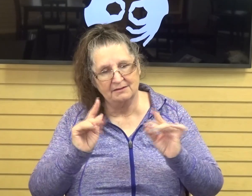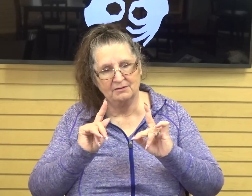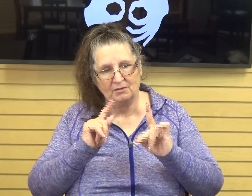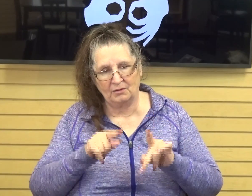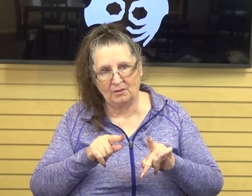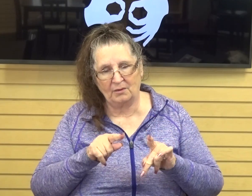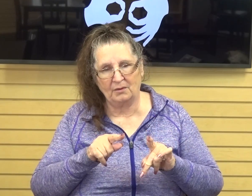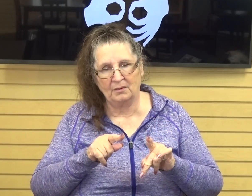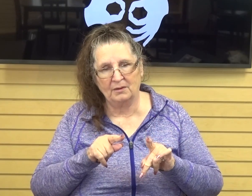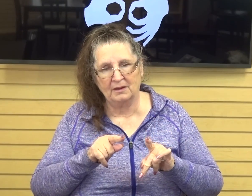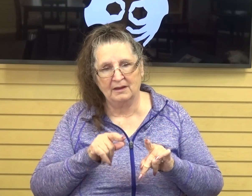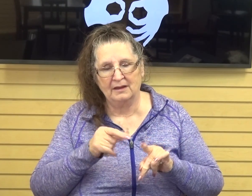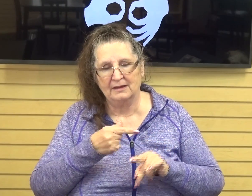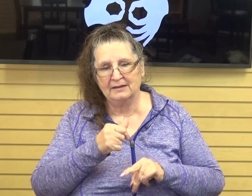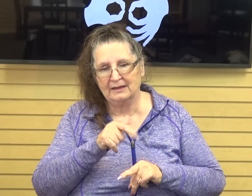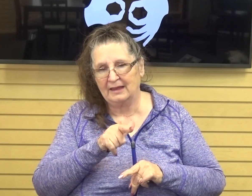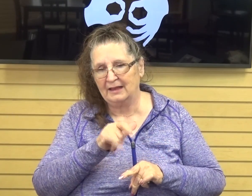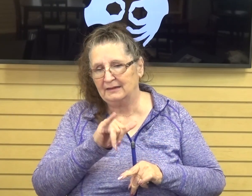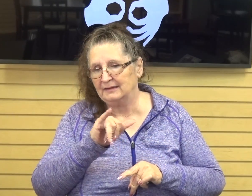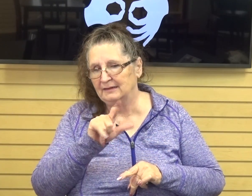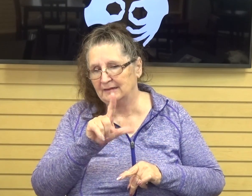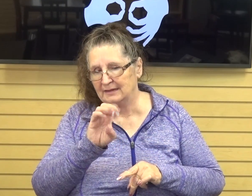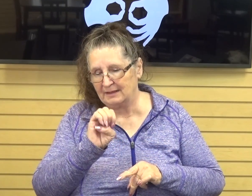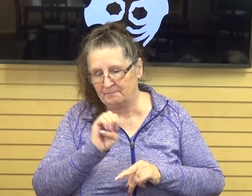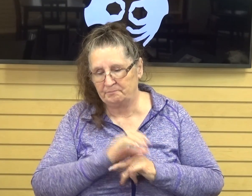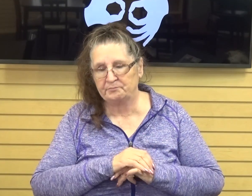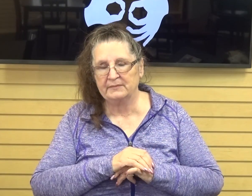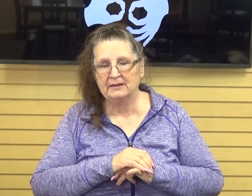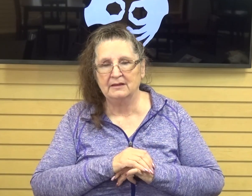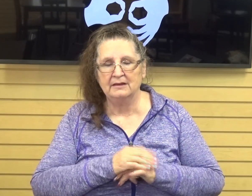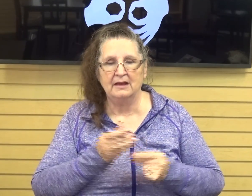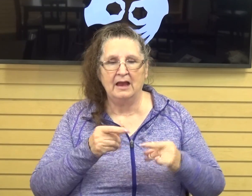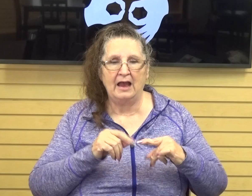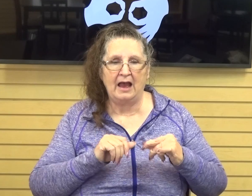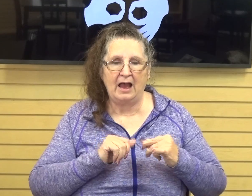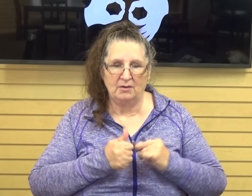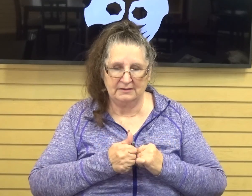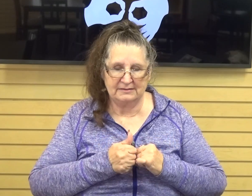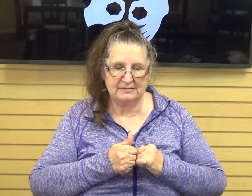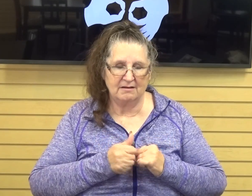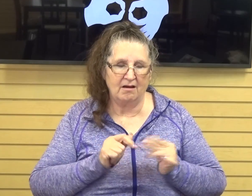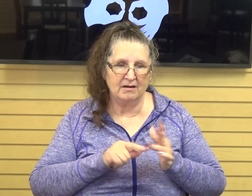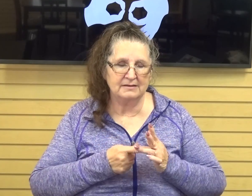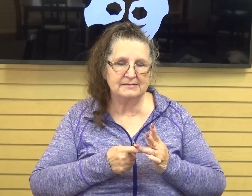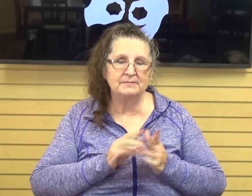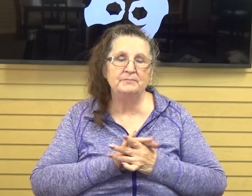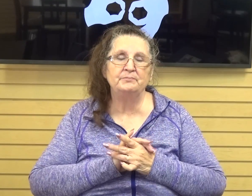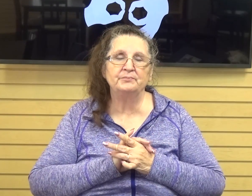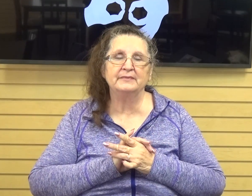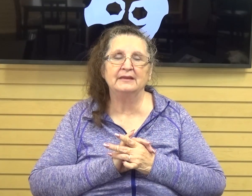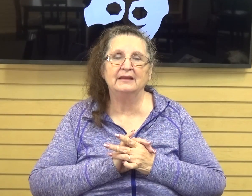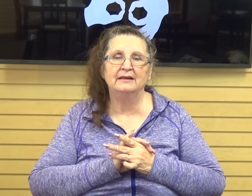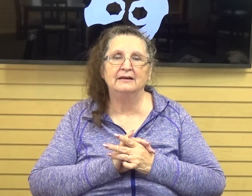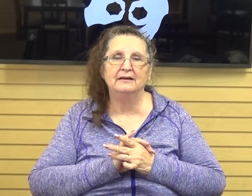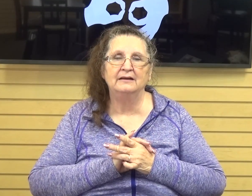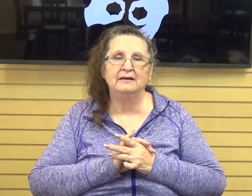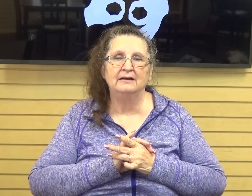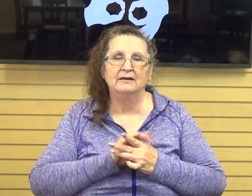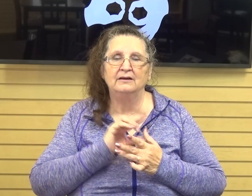Galilee, and this is how it starts. And first one, it says, therefore,